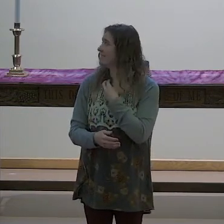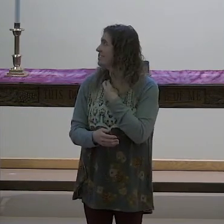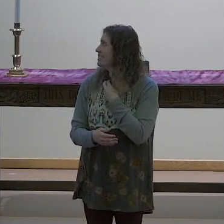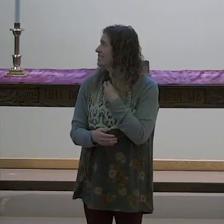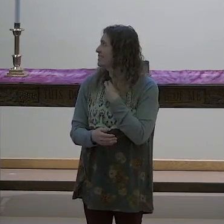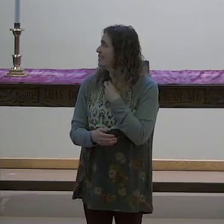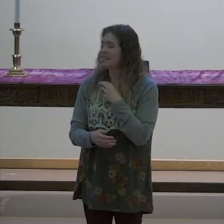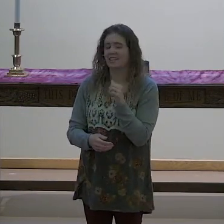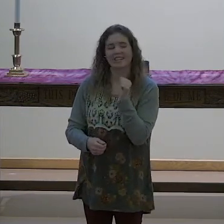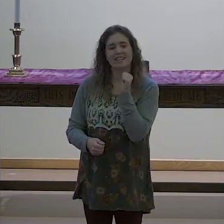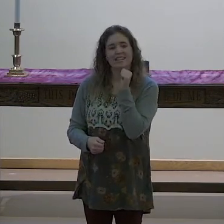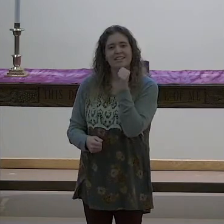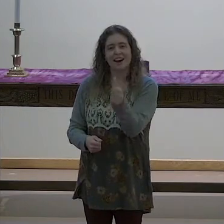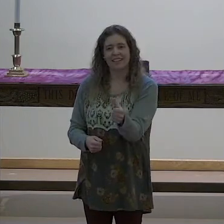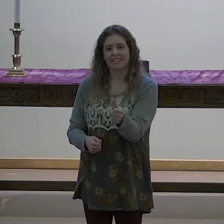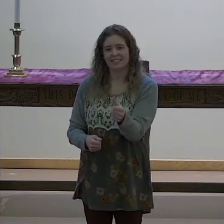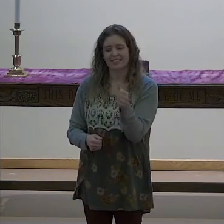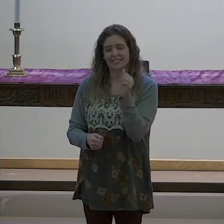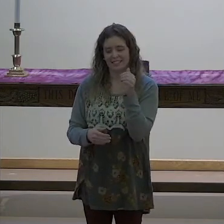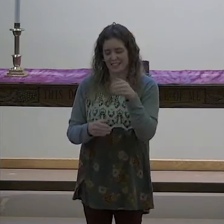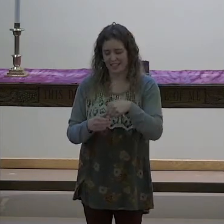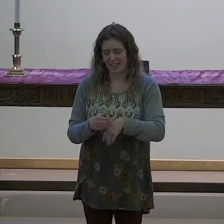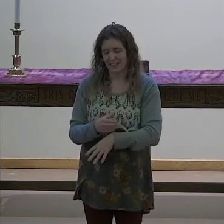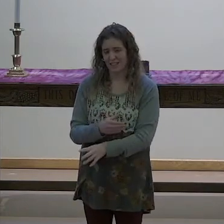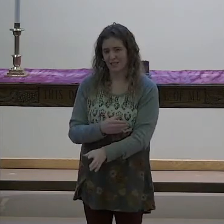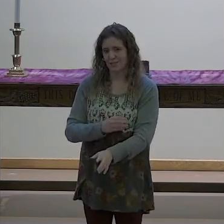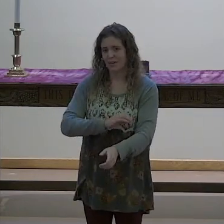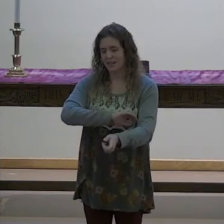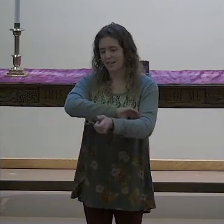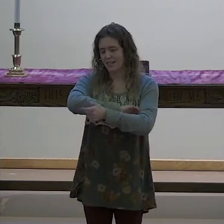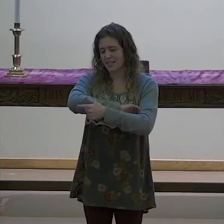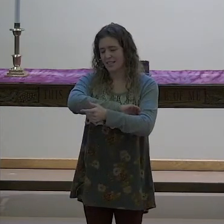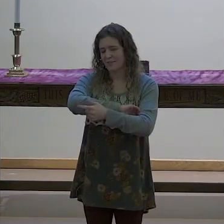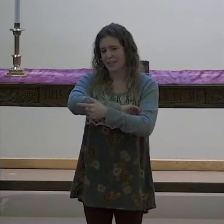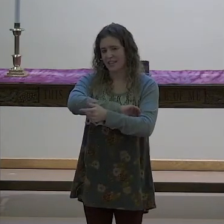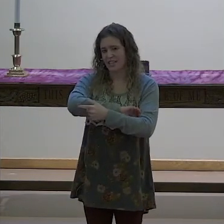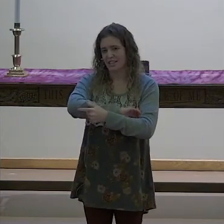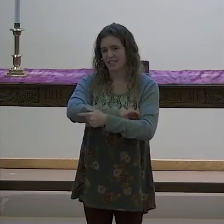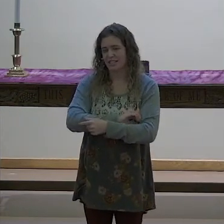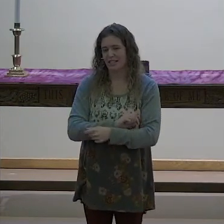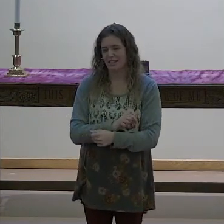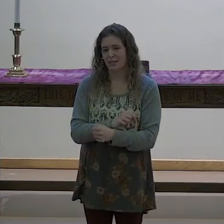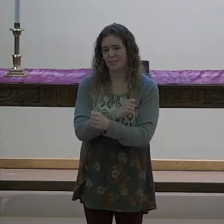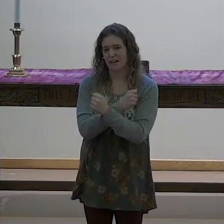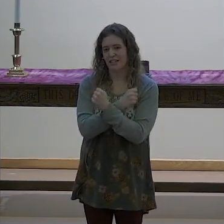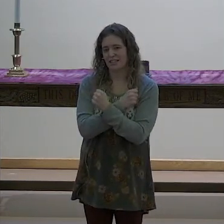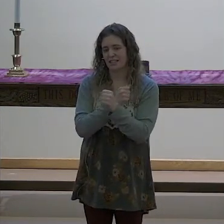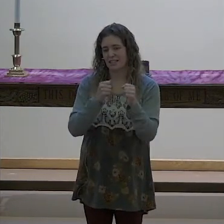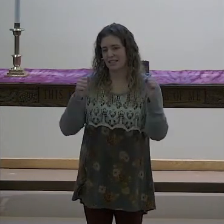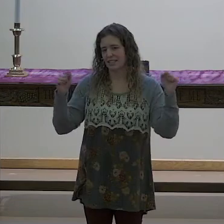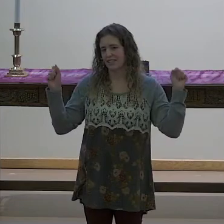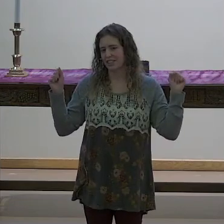not into temptation but deliver